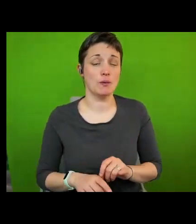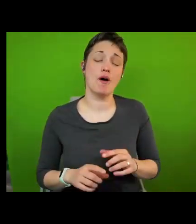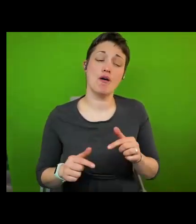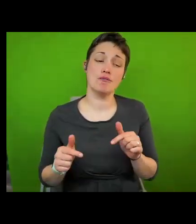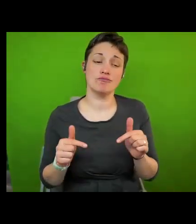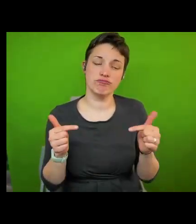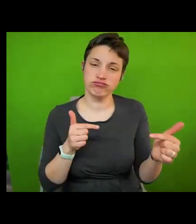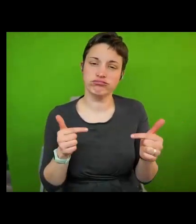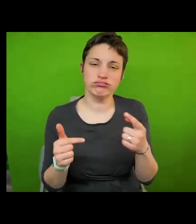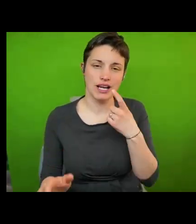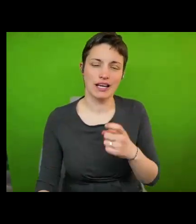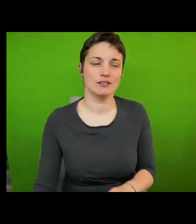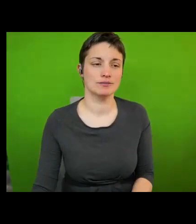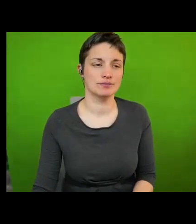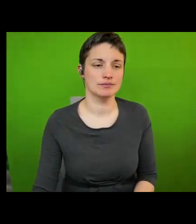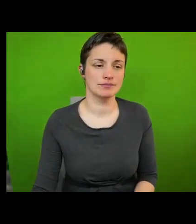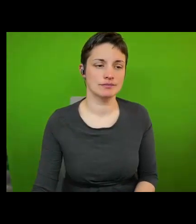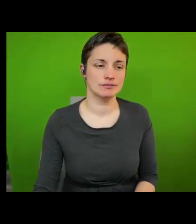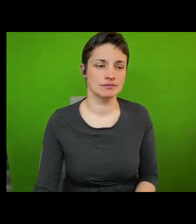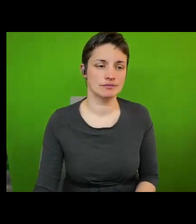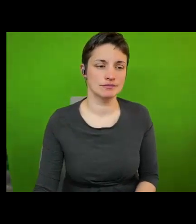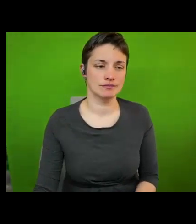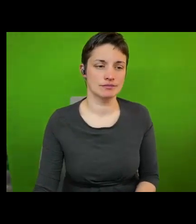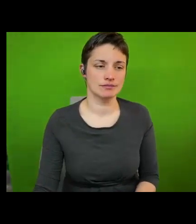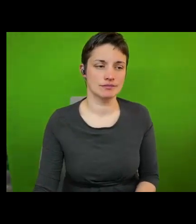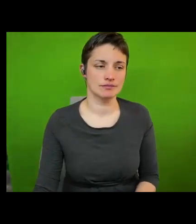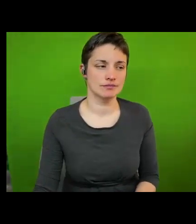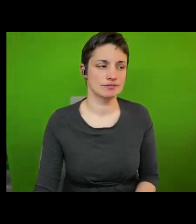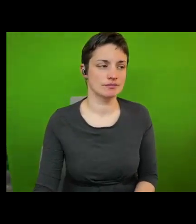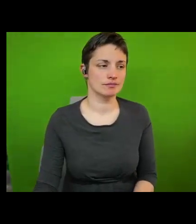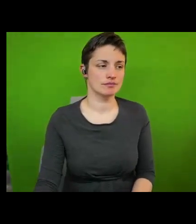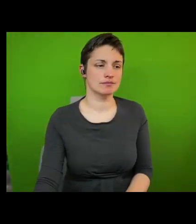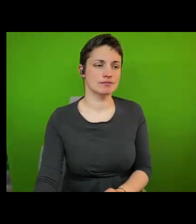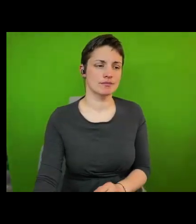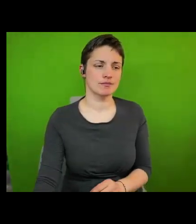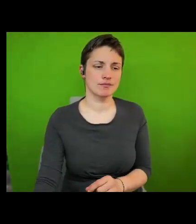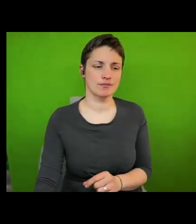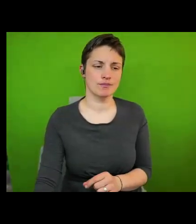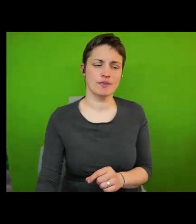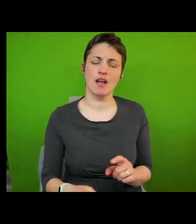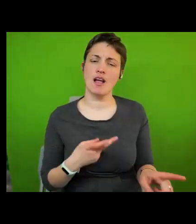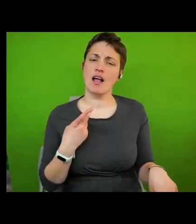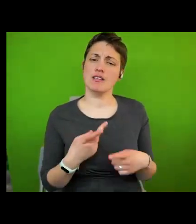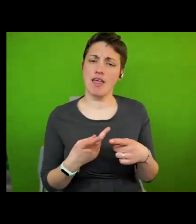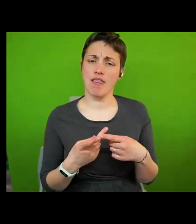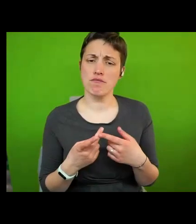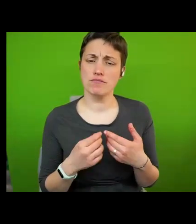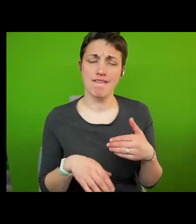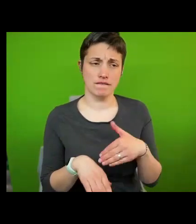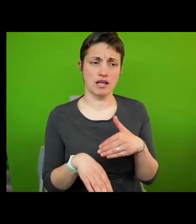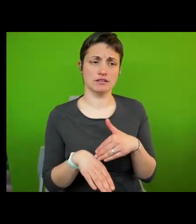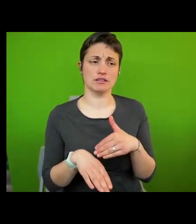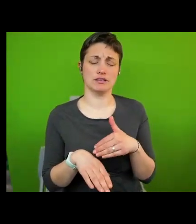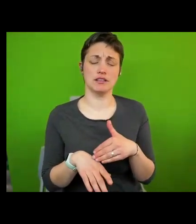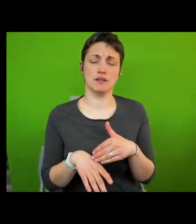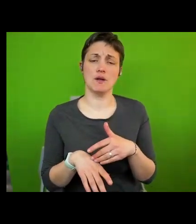one last point i would like to elaborate on is another effect of the human rights city's idea and that is positioning cities as